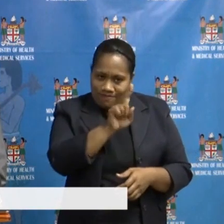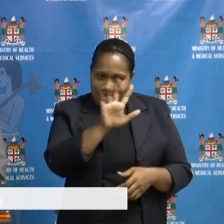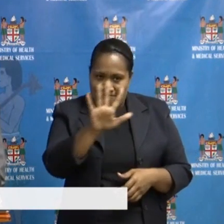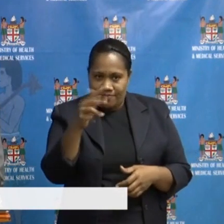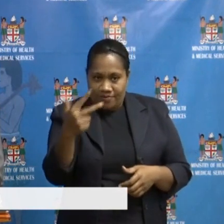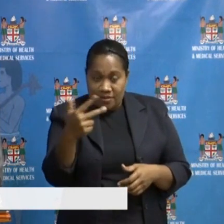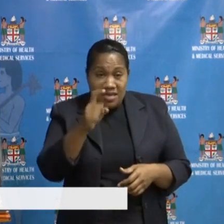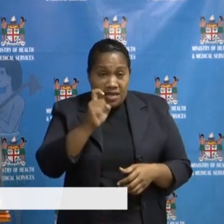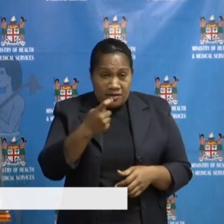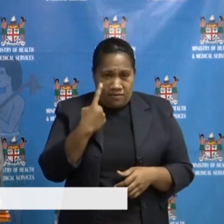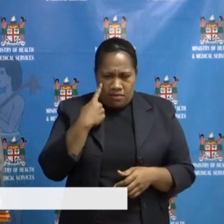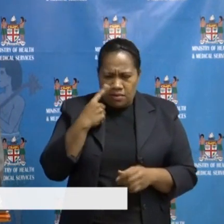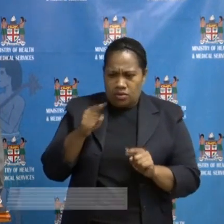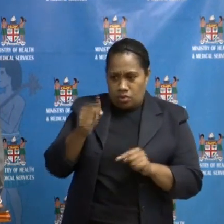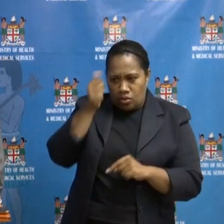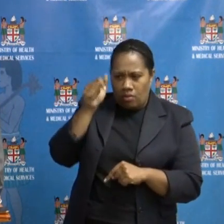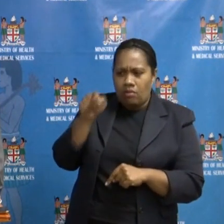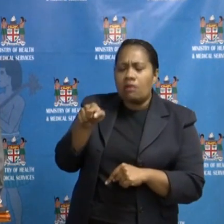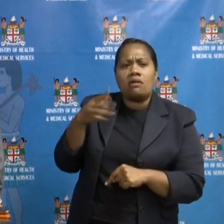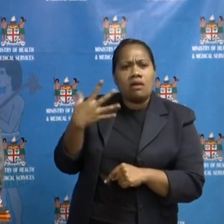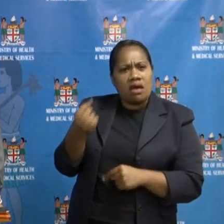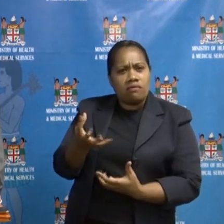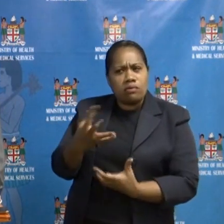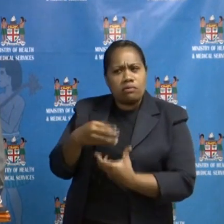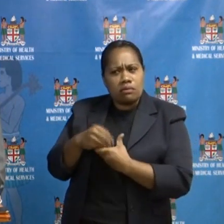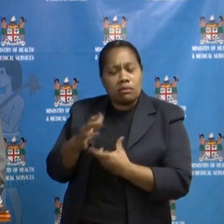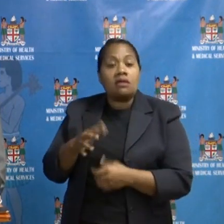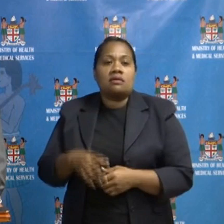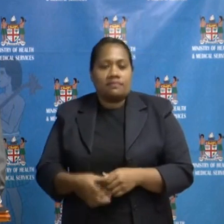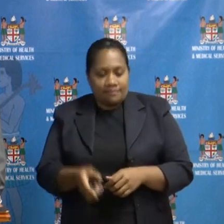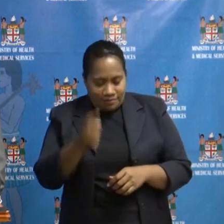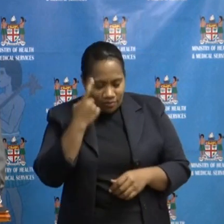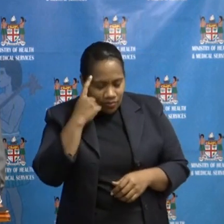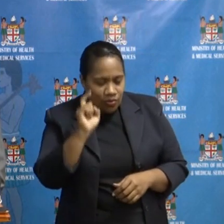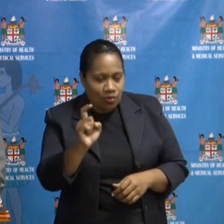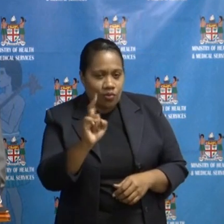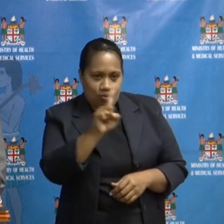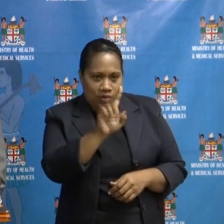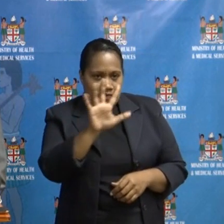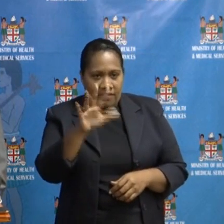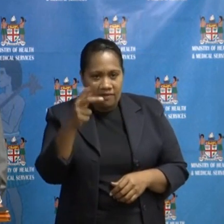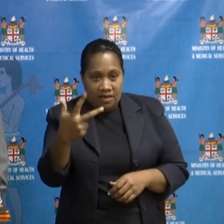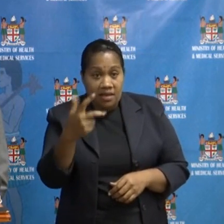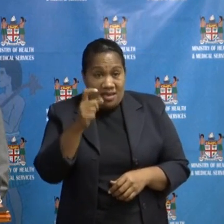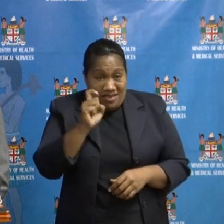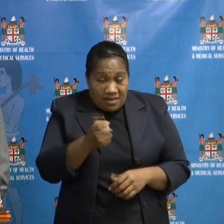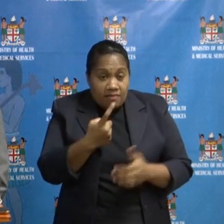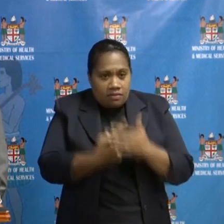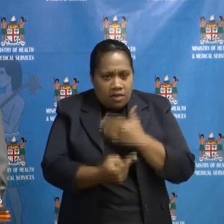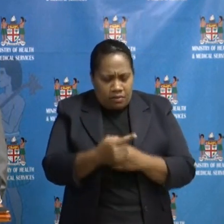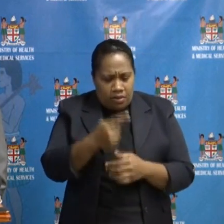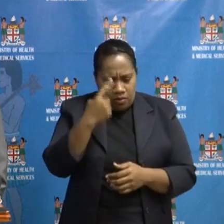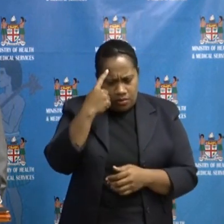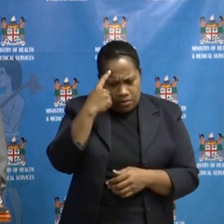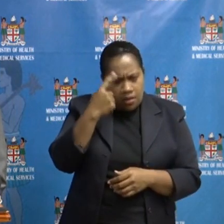symptoms, call 158. If you suspect you have had contact with either